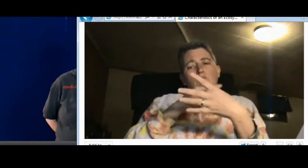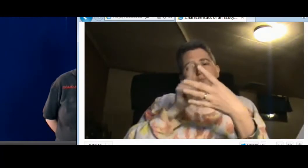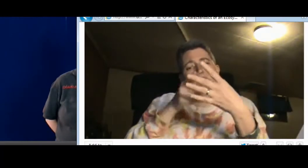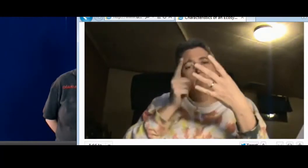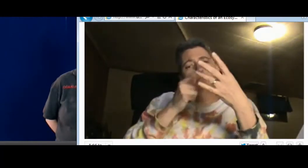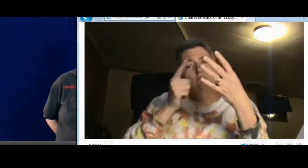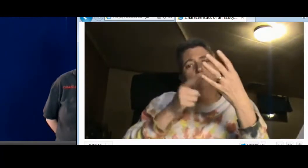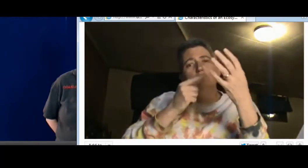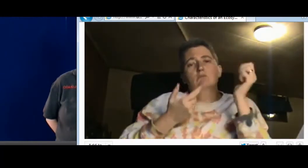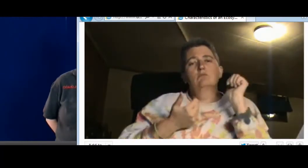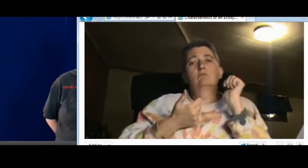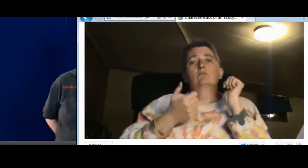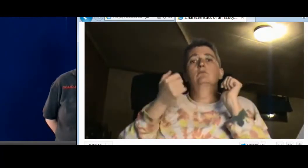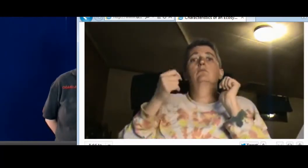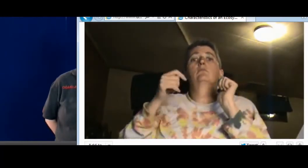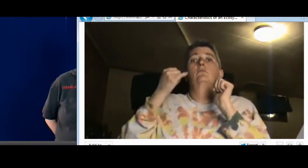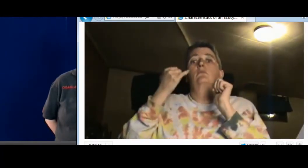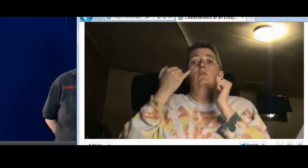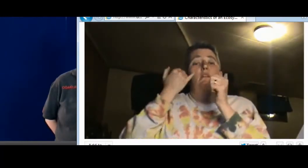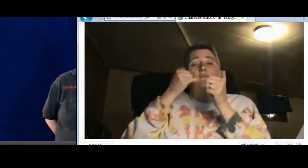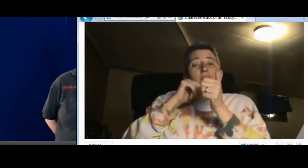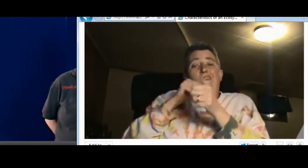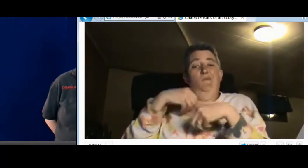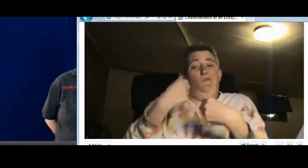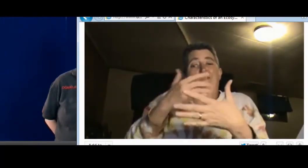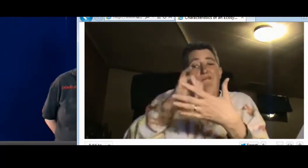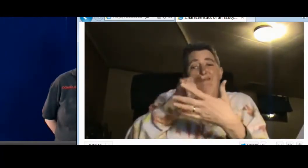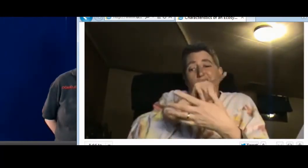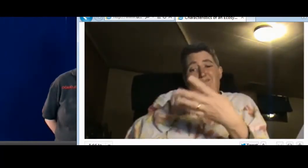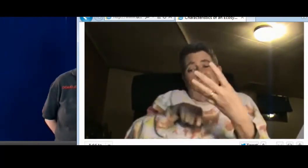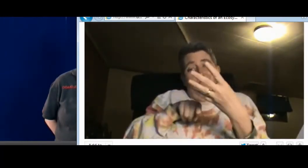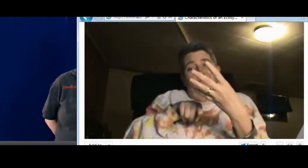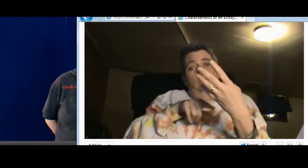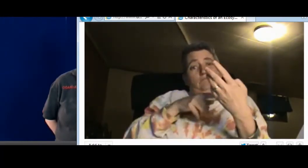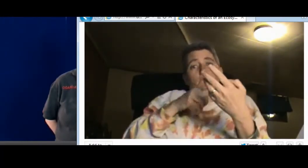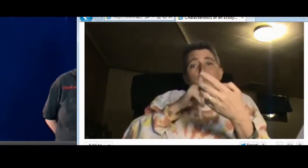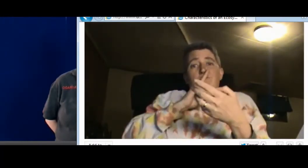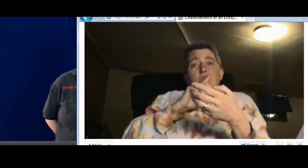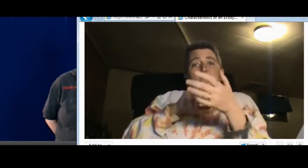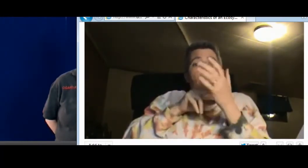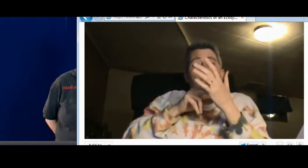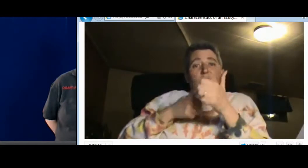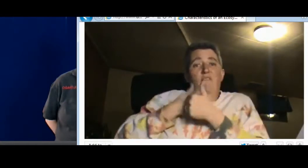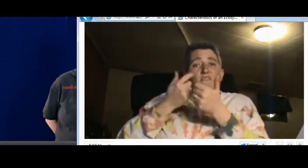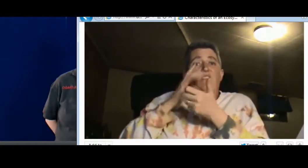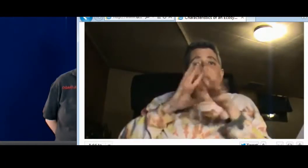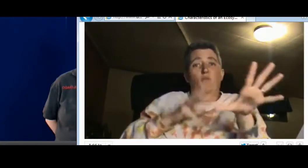Also for reproduction purposes as well.